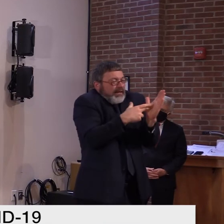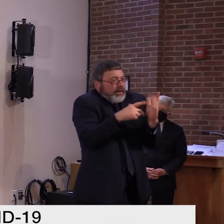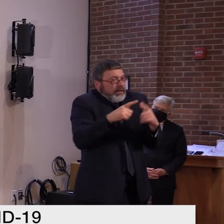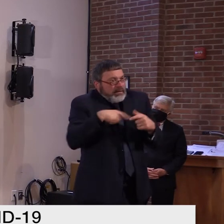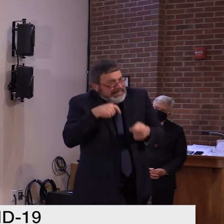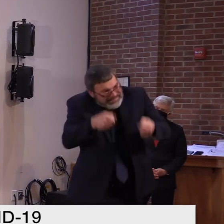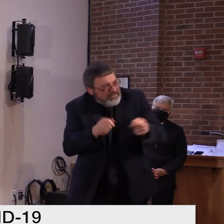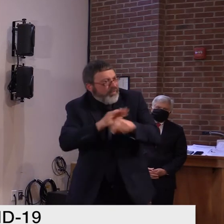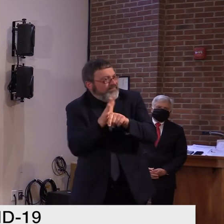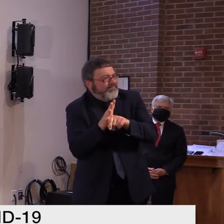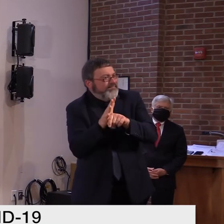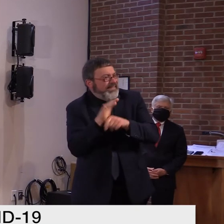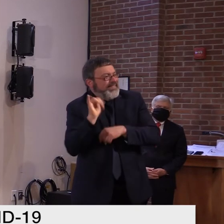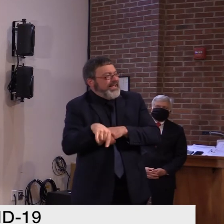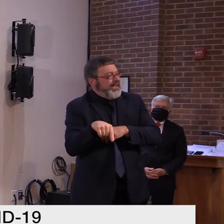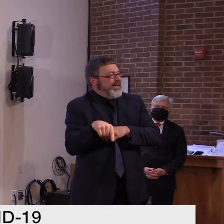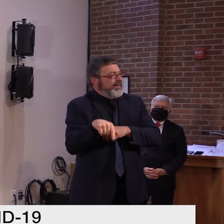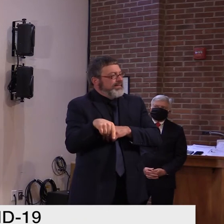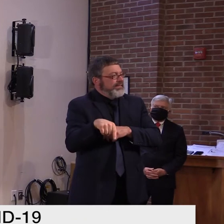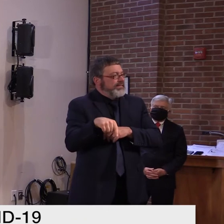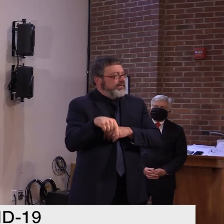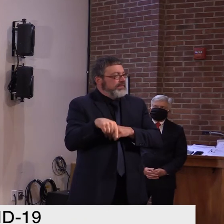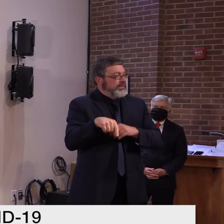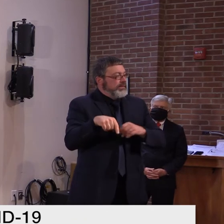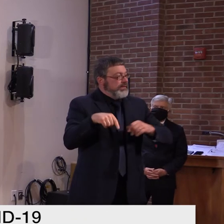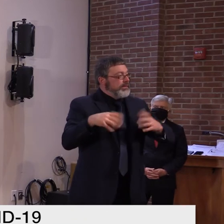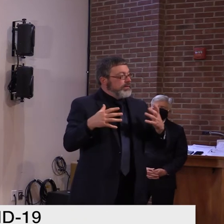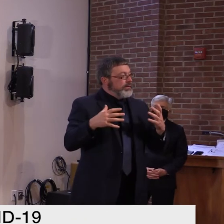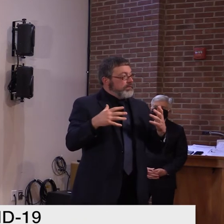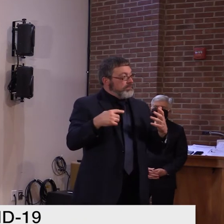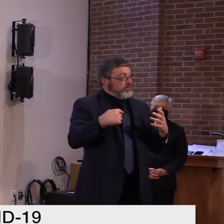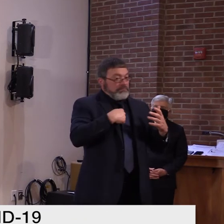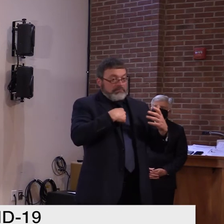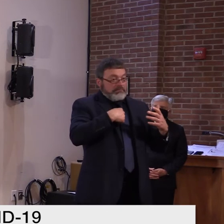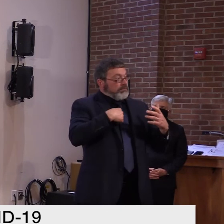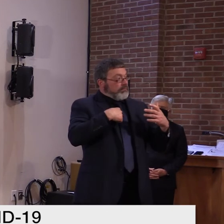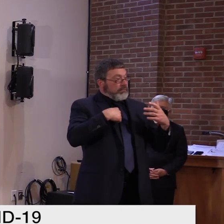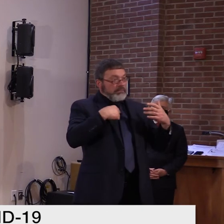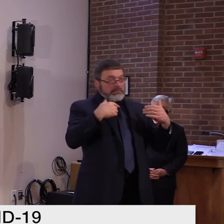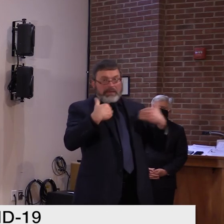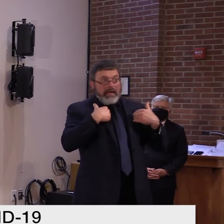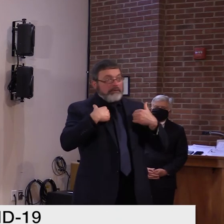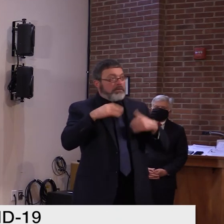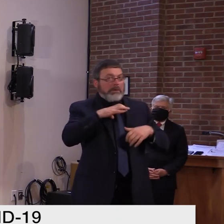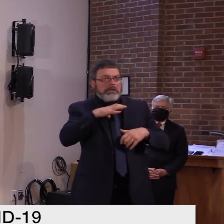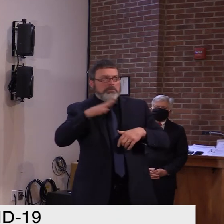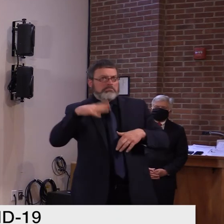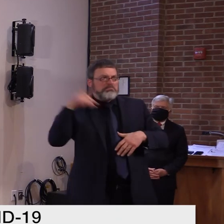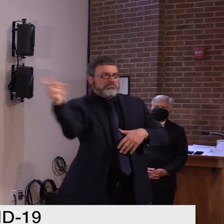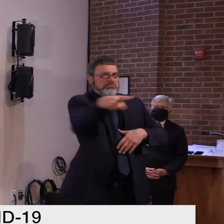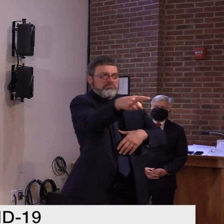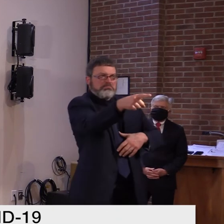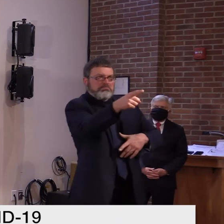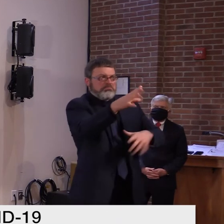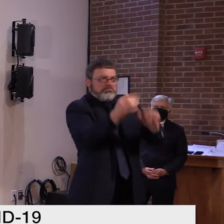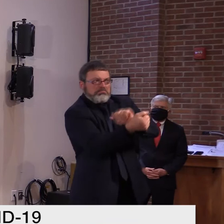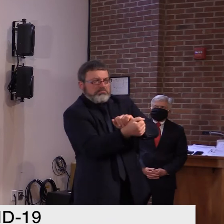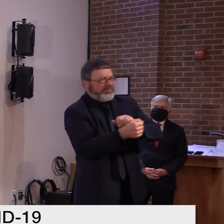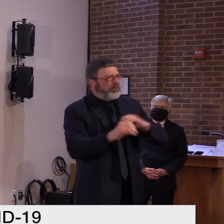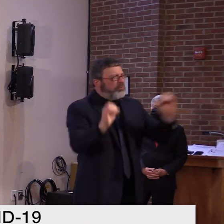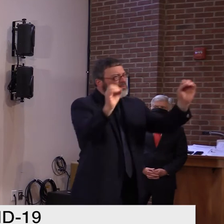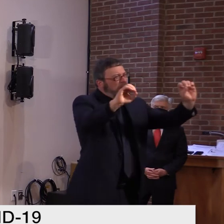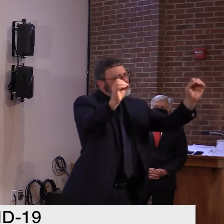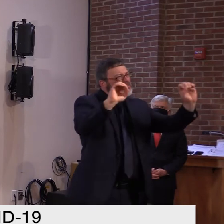we're not, uh, I don't believe we're at that point. Uh, what we need to do is just make sure, uh, people do the right thing